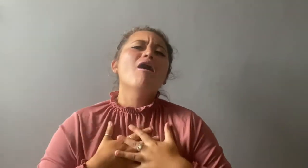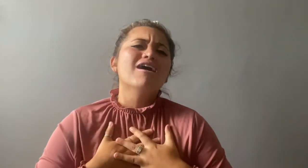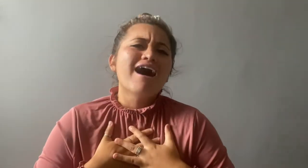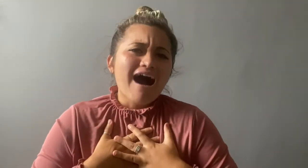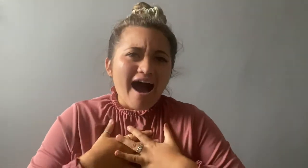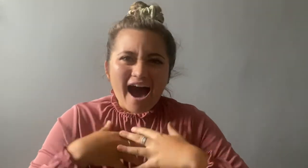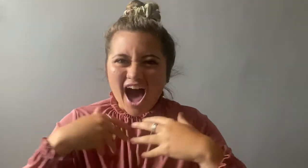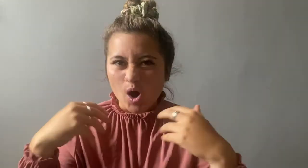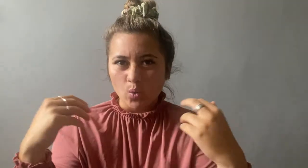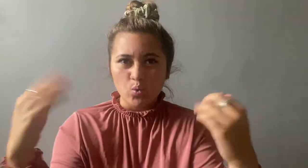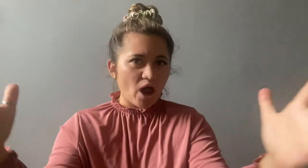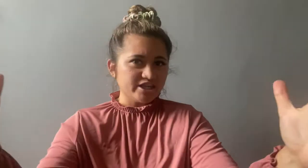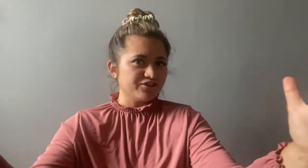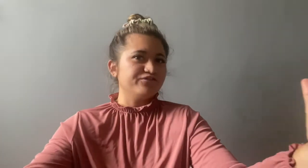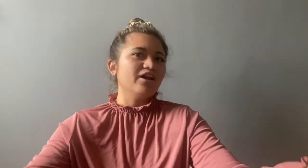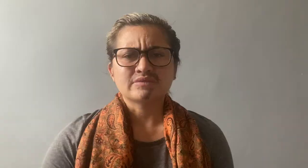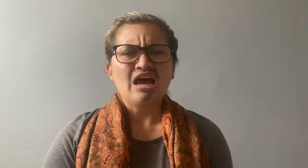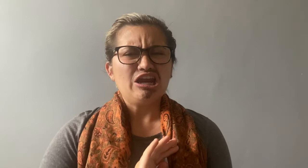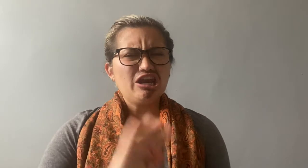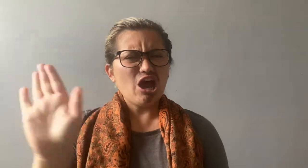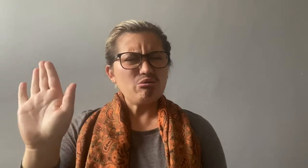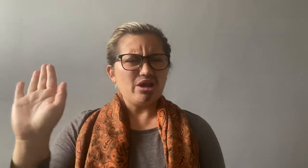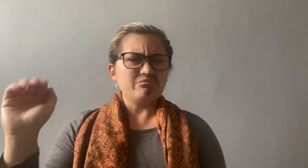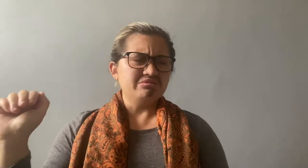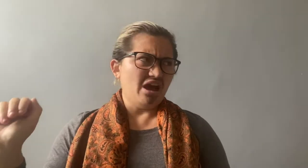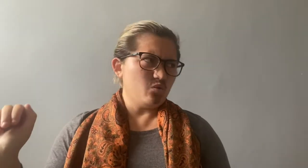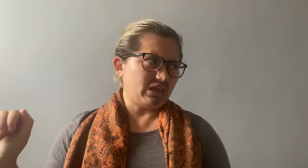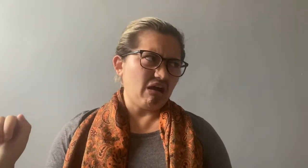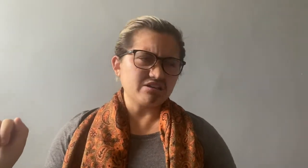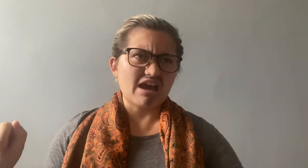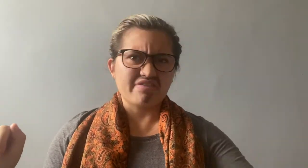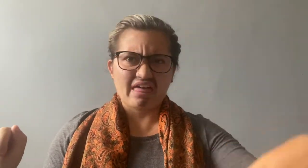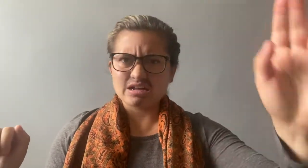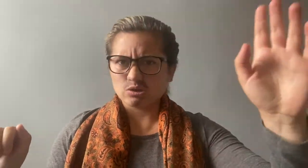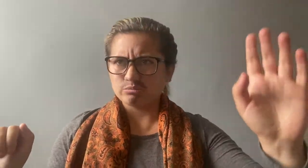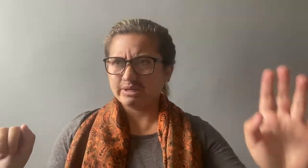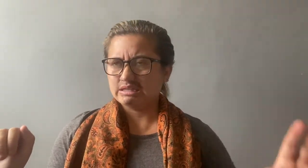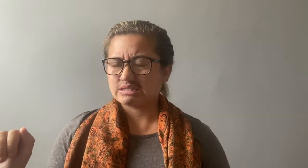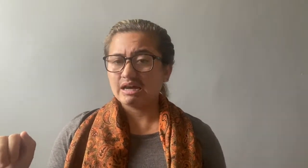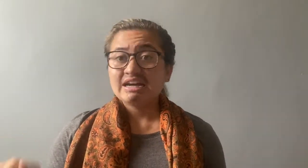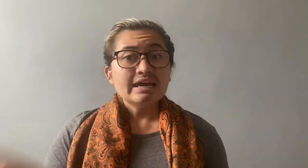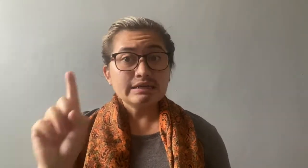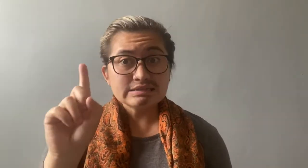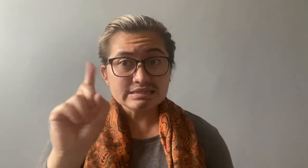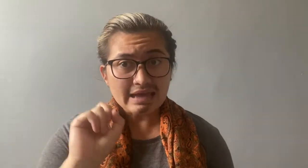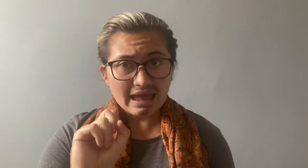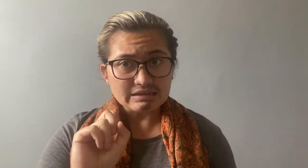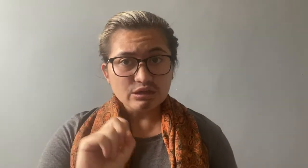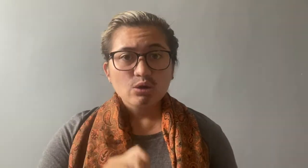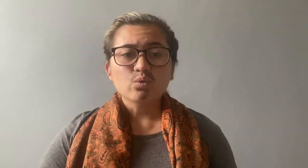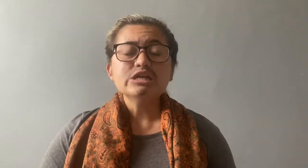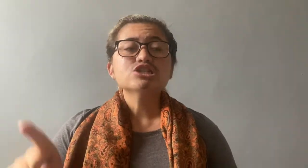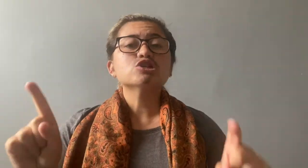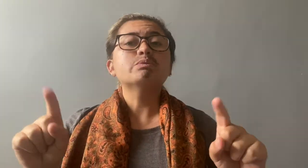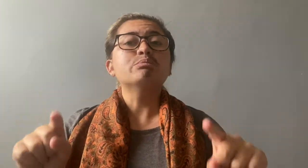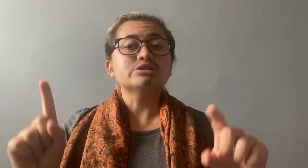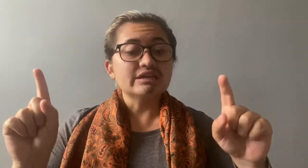Oh, how wonderful. No, no, no, we can't have that on pizza. Instead, we should be putting